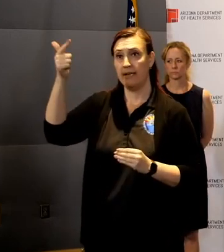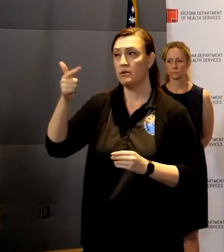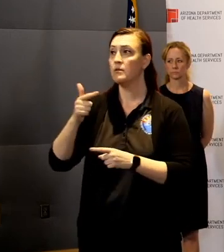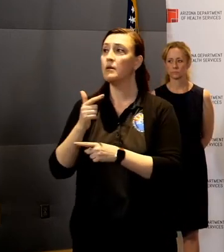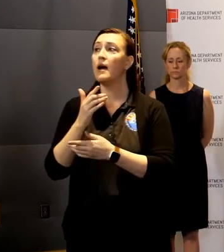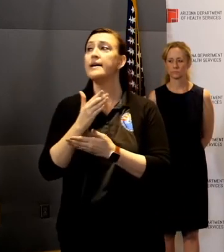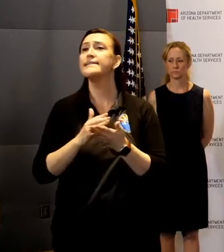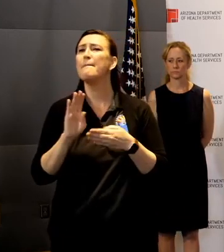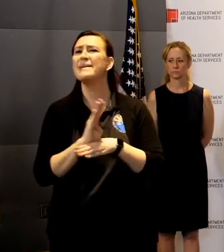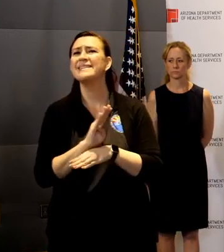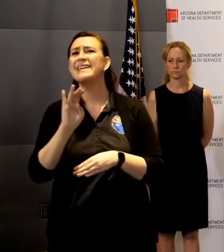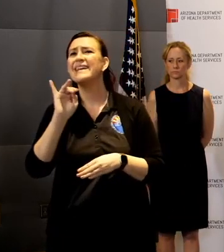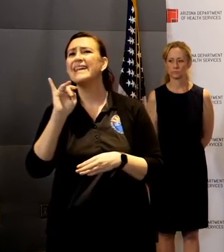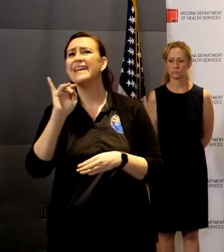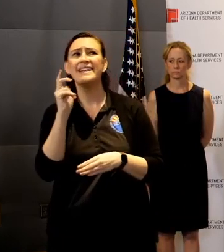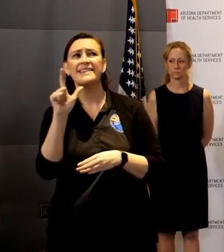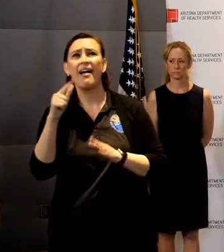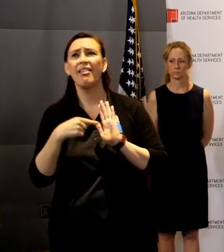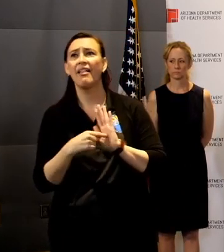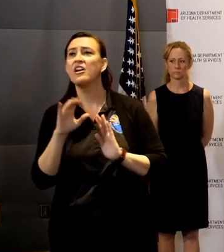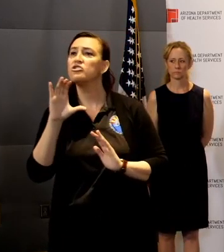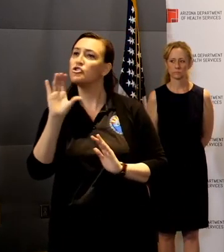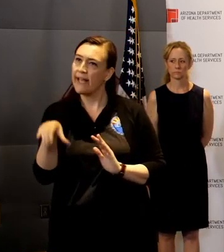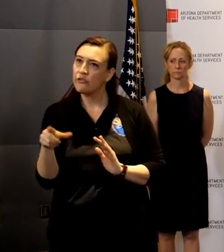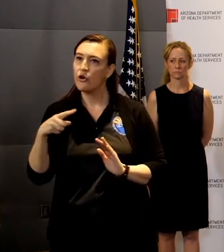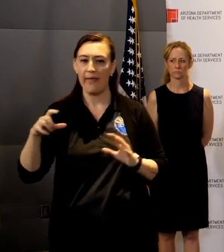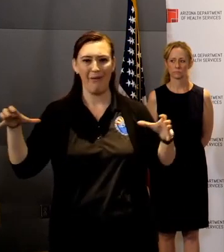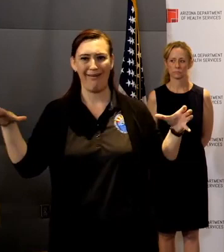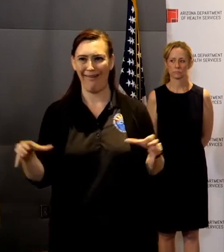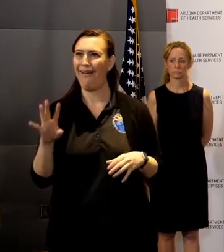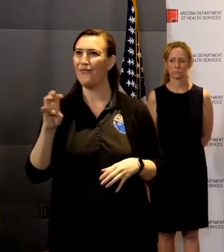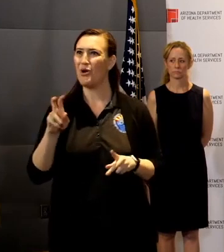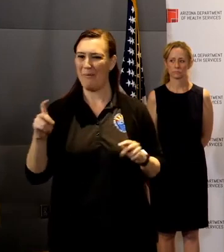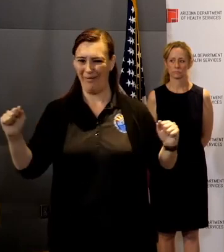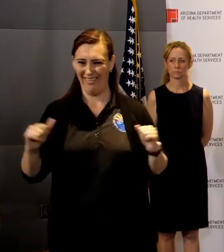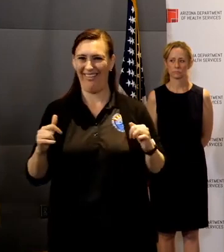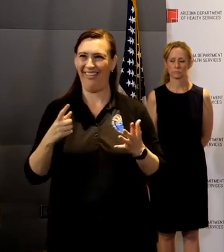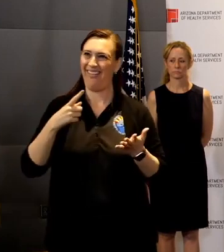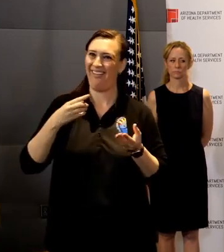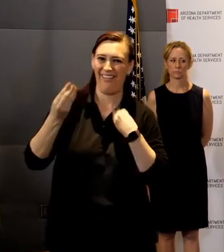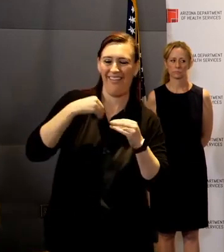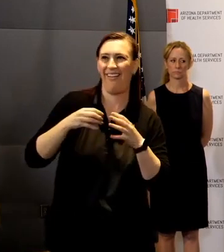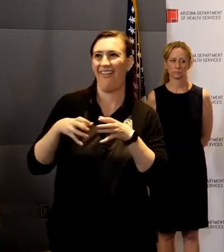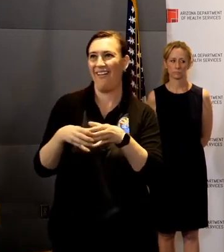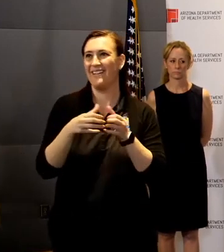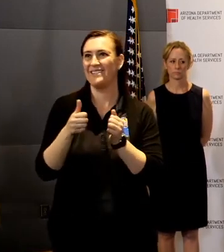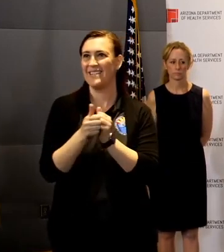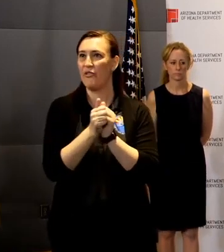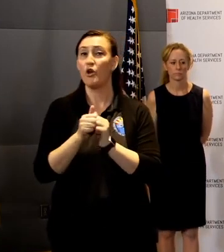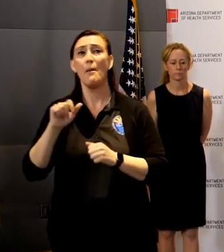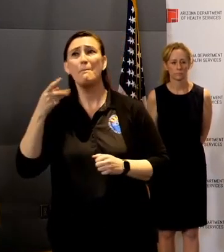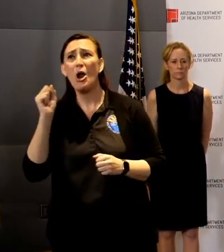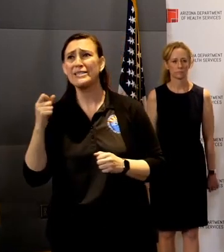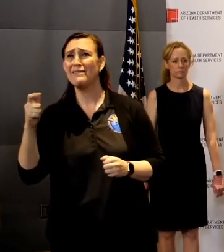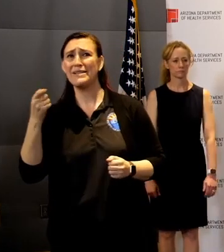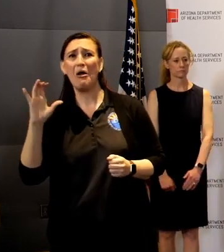and Chandler with 400 people getting together to eat at a lunch table. have parks, though. We've issued guidance.